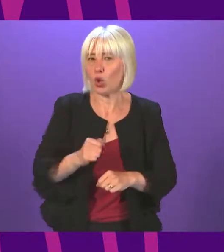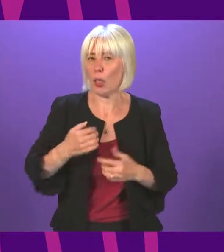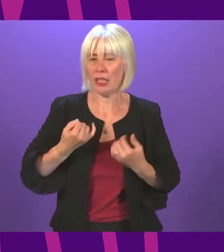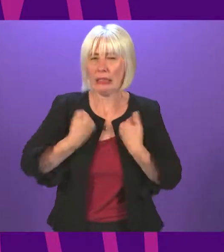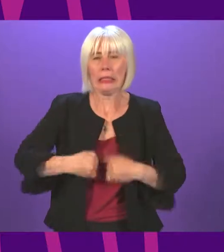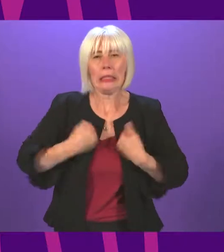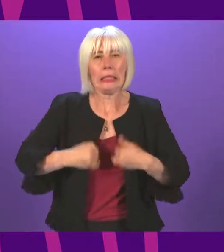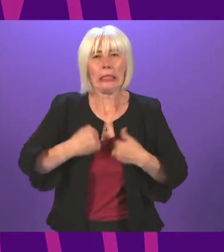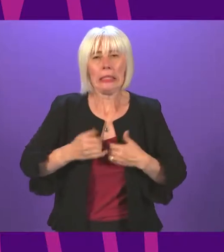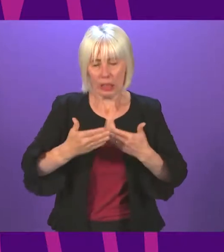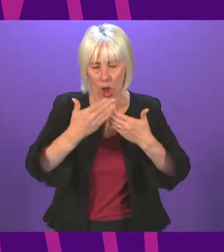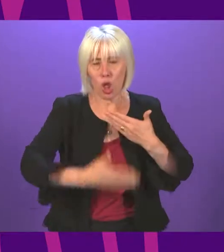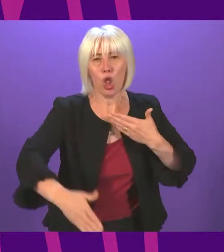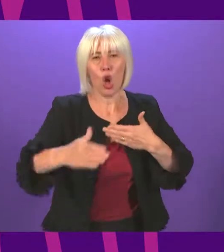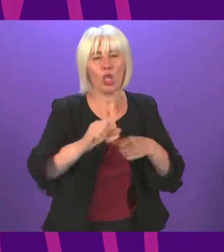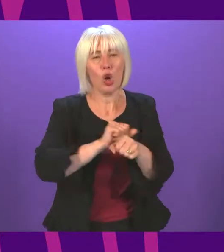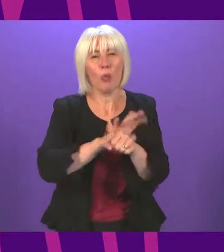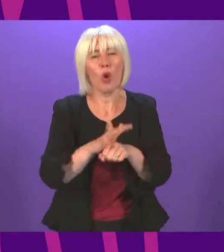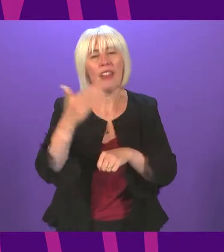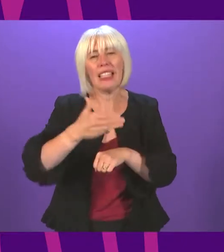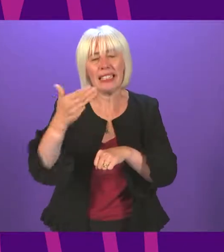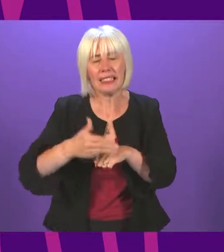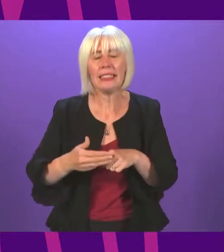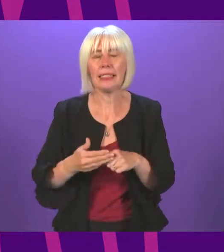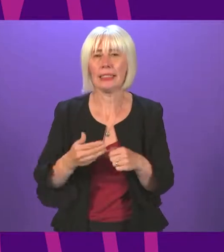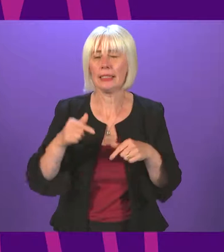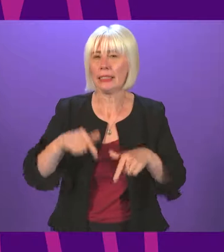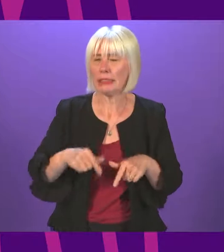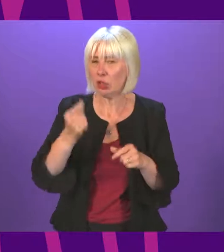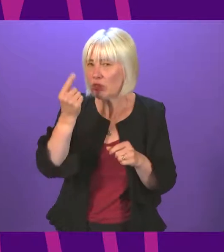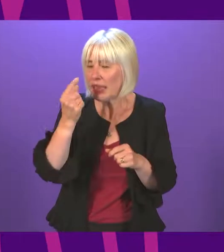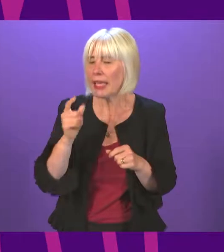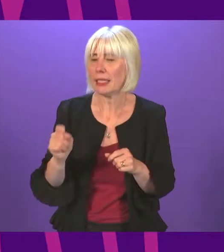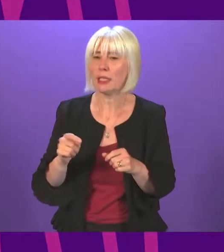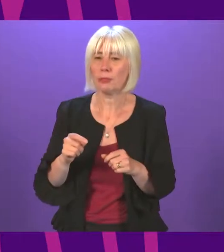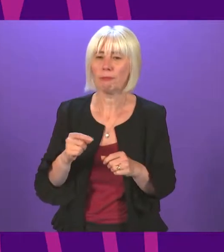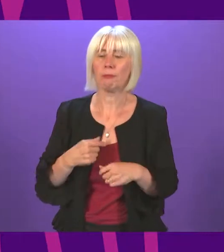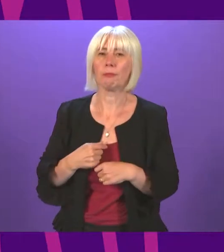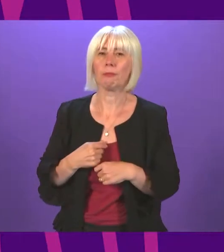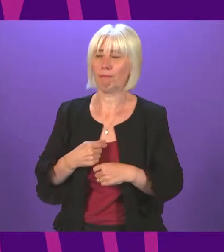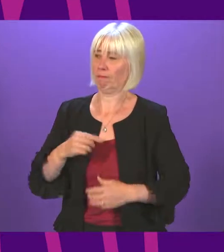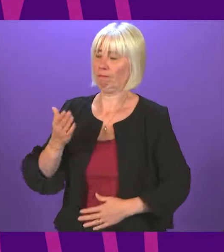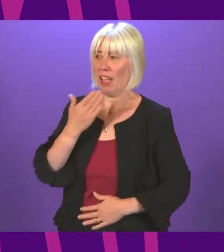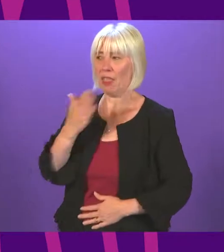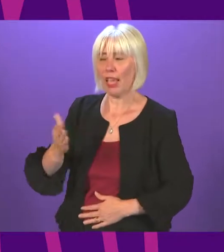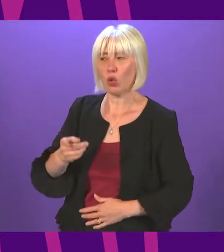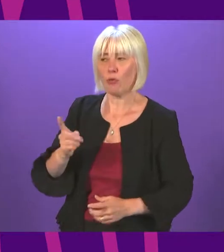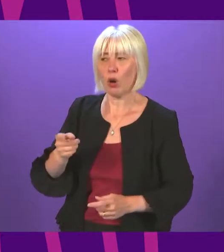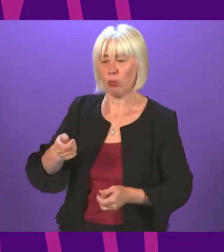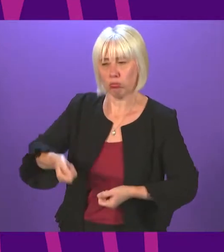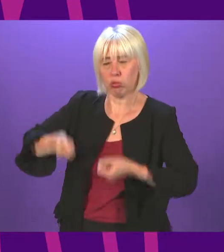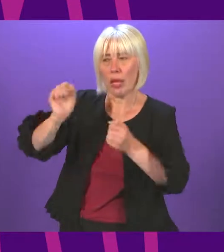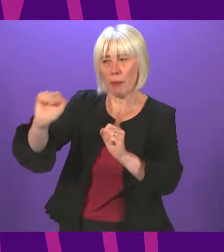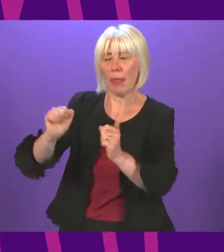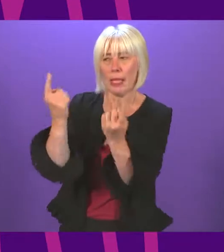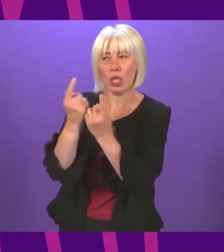support that is available to other sufferers in other parts of the United Kingdom. Anas Sawa. I thank Alan Cole-Hamilton for raising that and congratulate all the